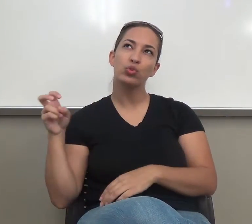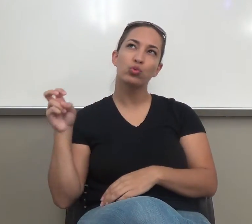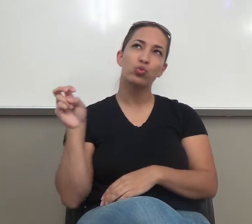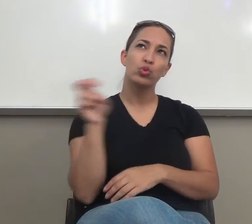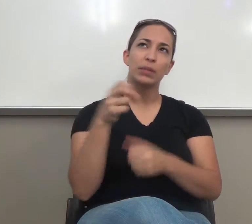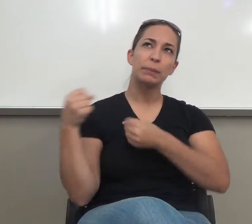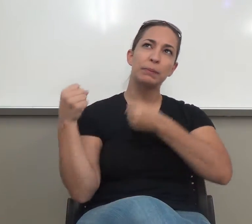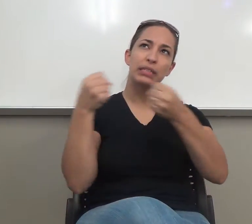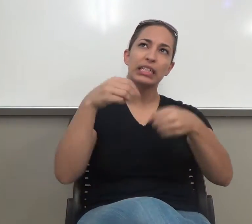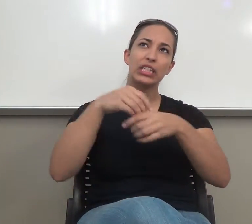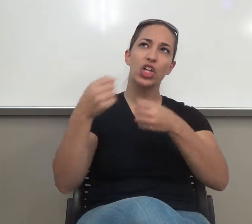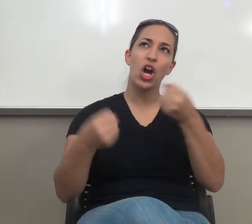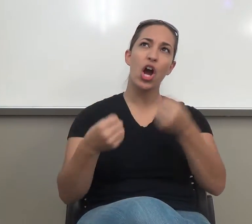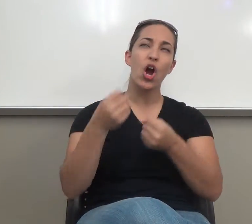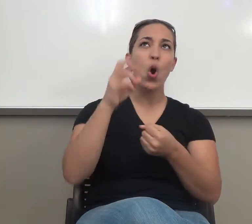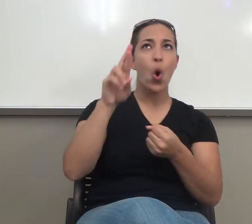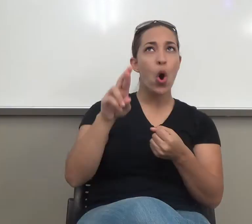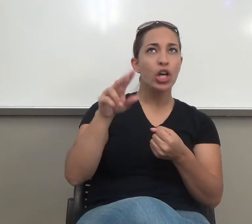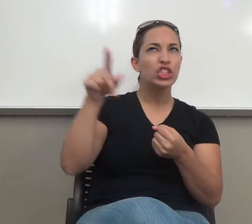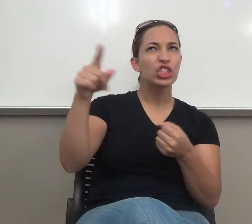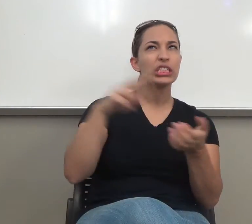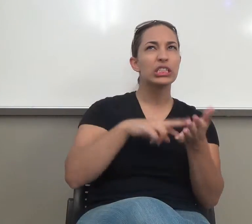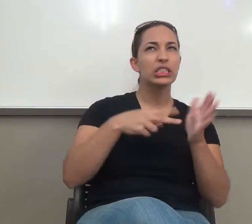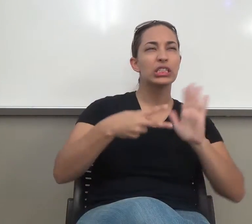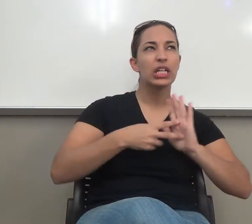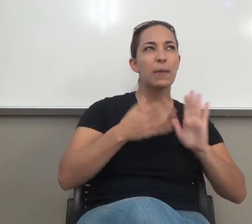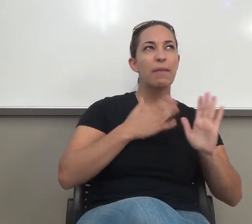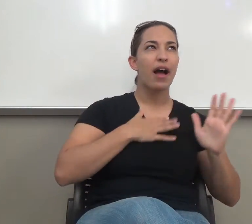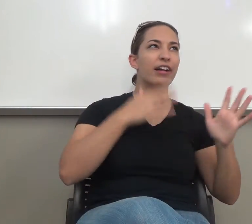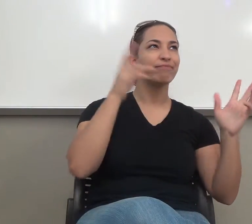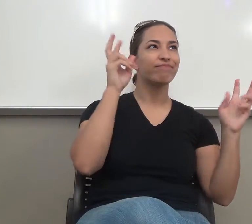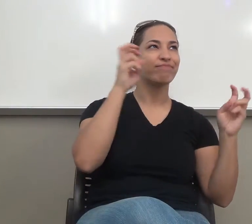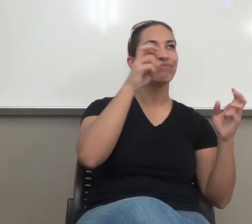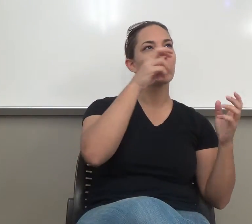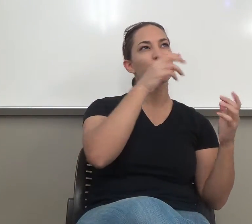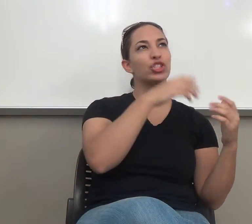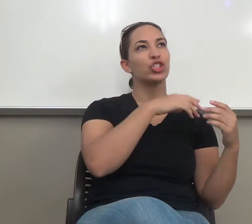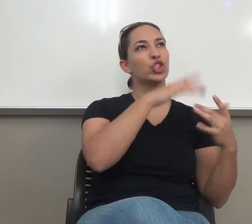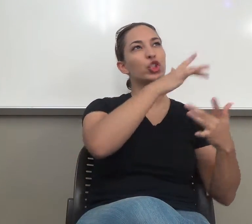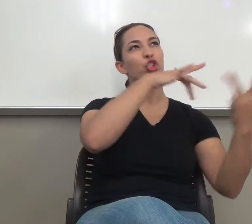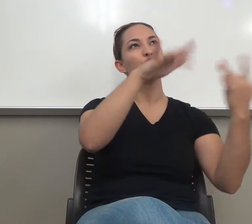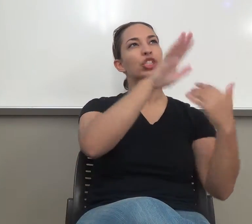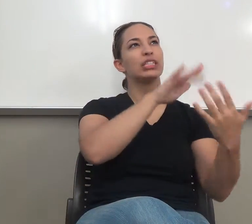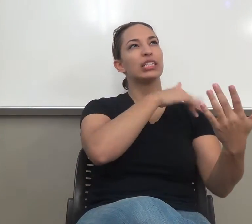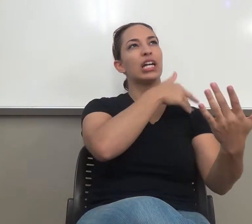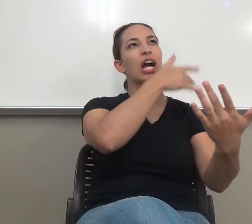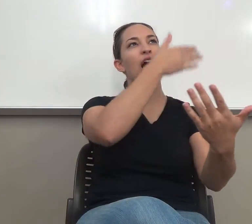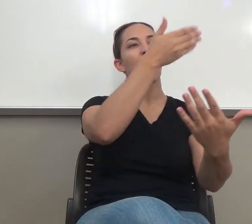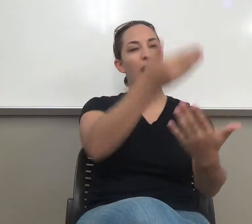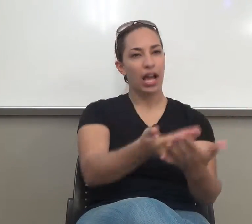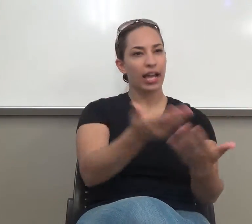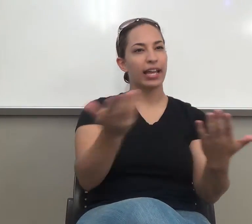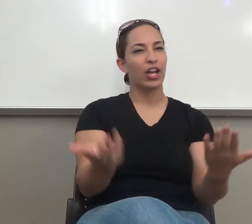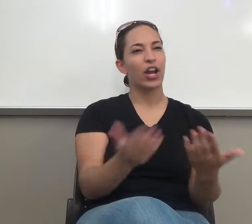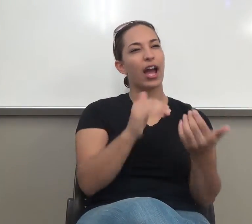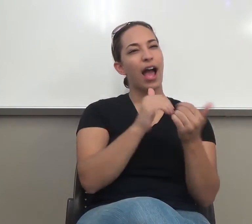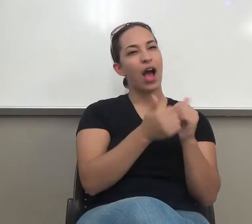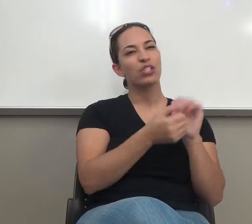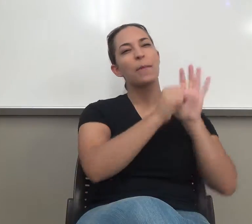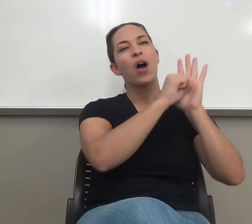journey? How did I get here? What happened in my life? Okay. So you had to make that decision.